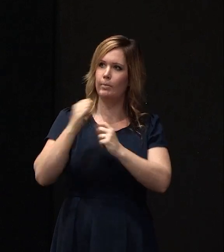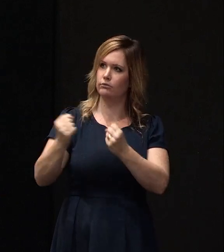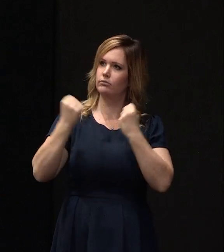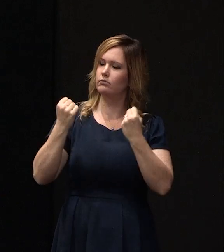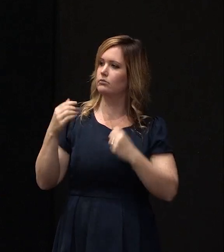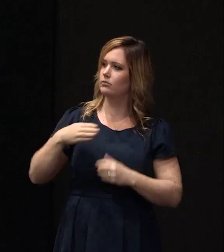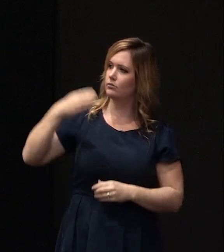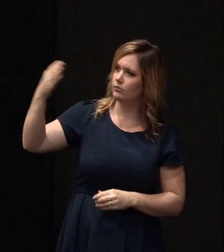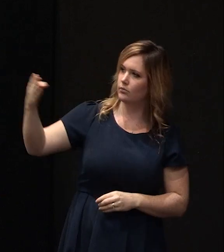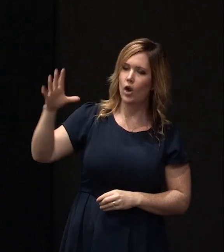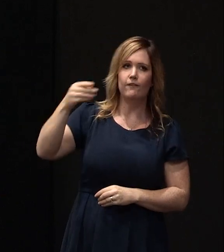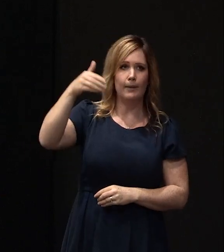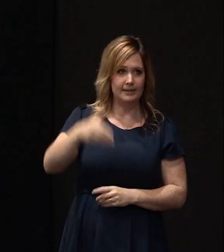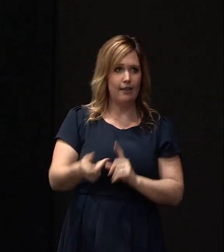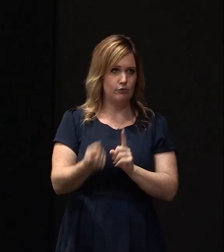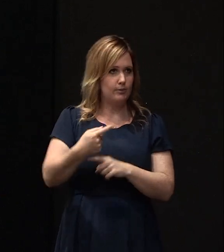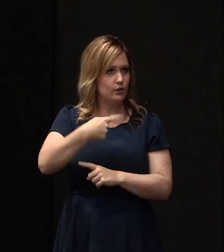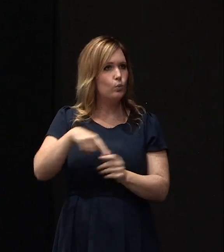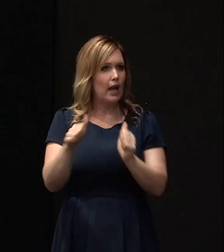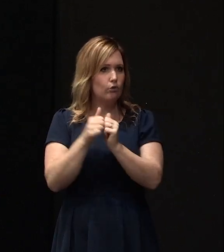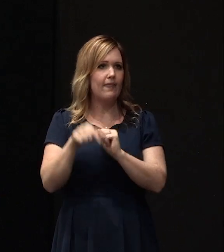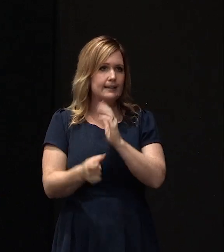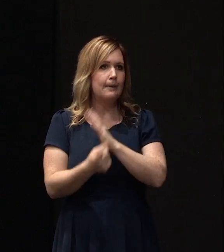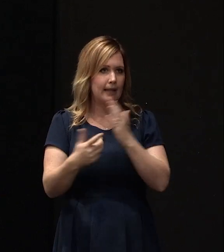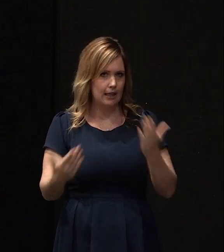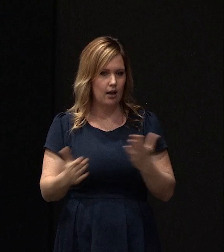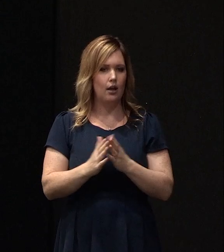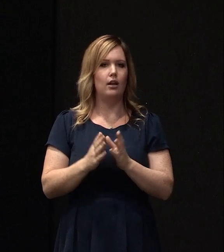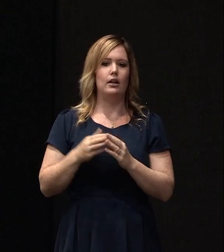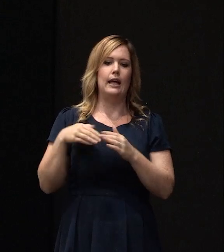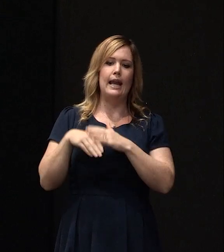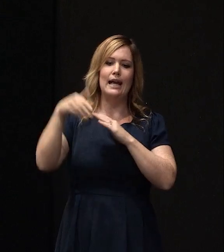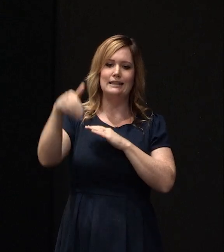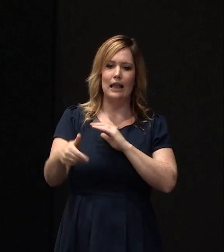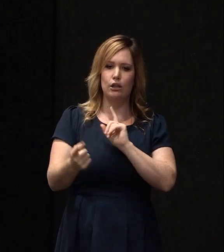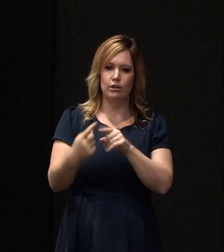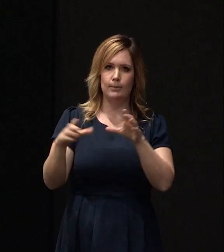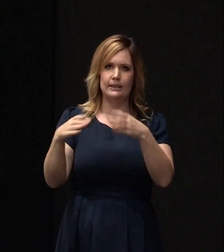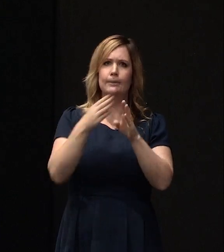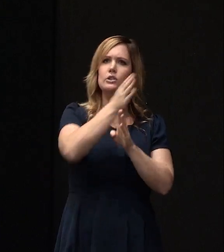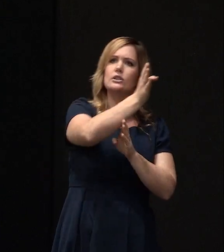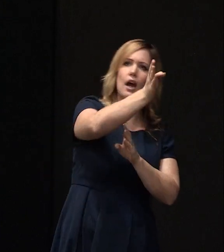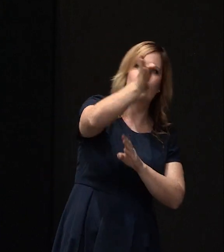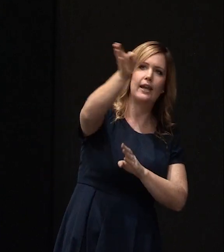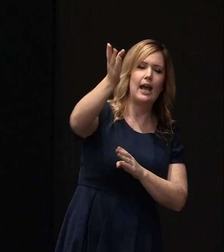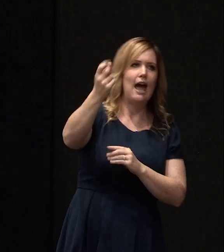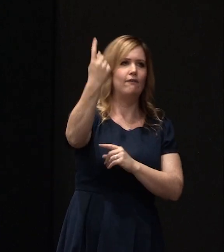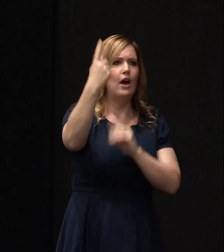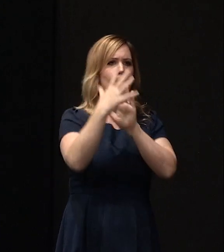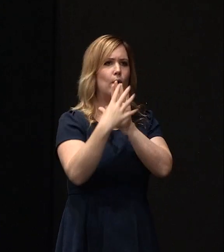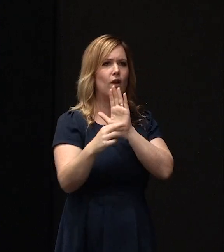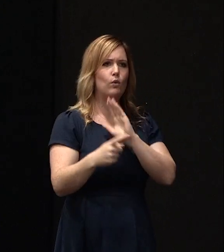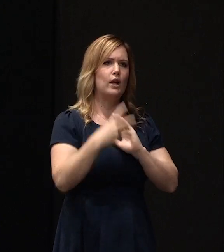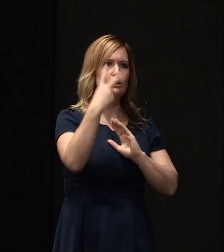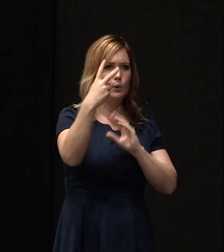Response, agree that that's certainly what's happening now. On our Southern Response stand, which is just down the main corridor there, there's a model of what's called a